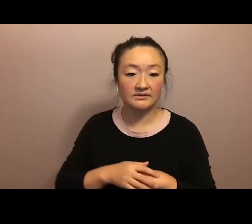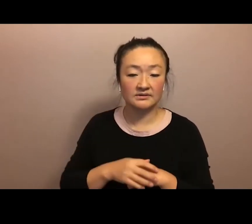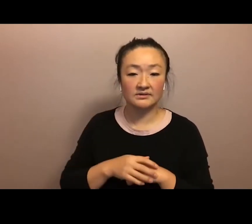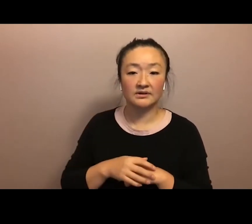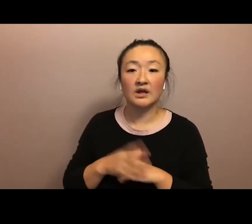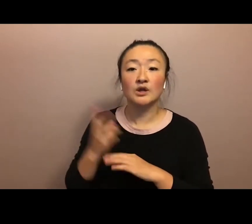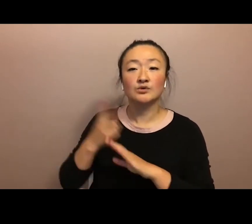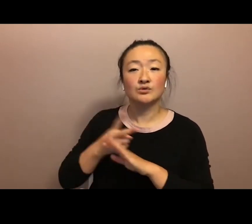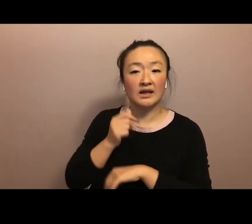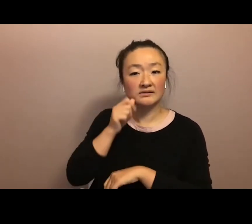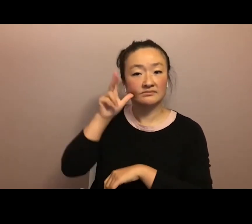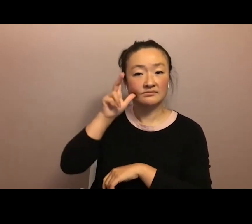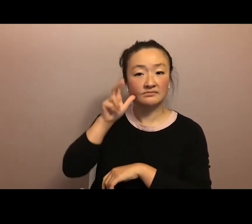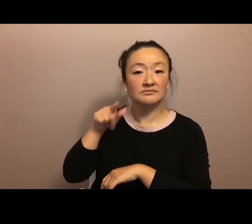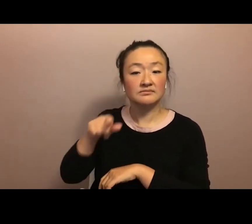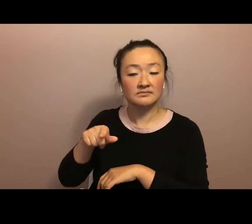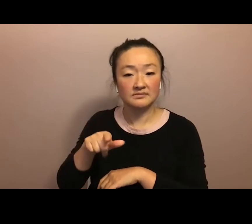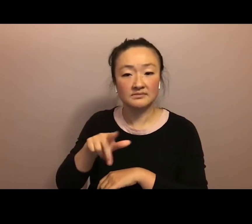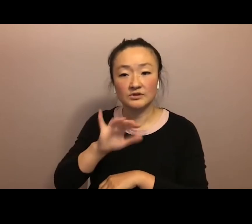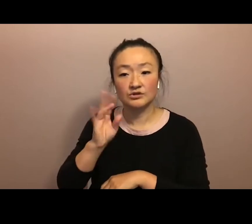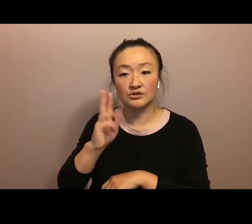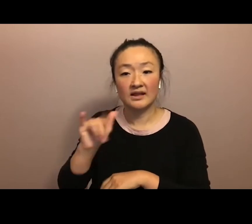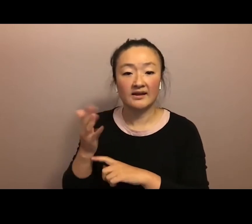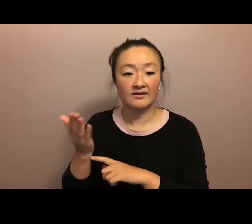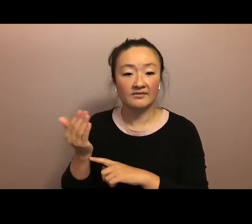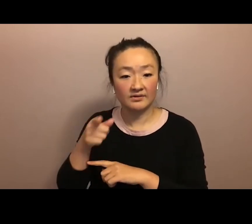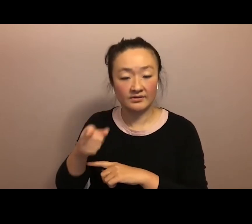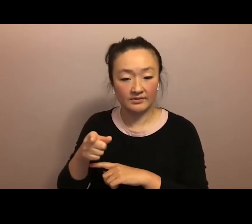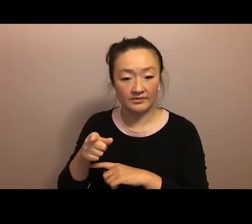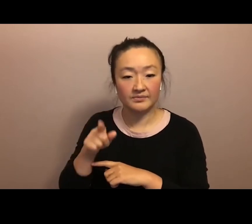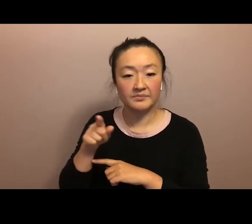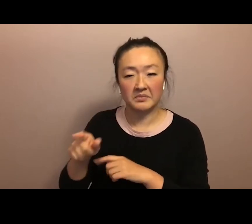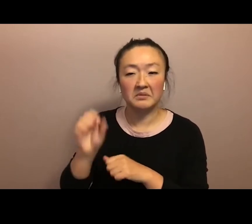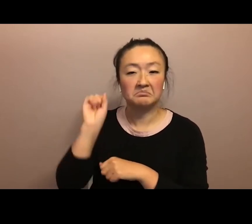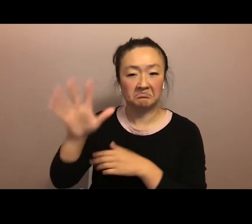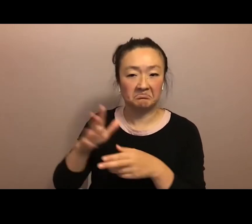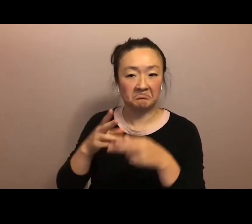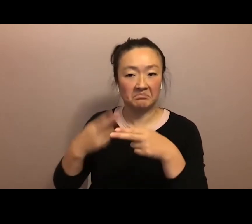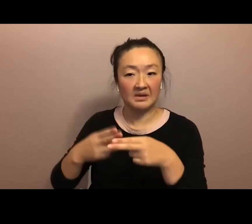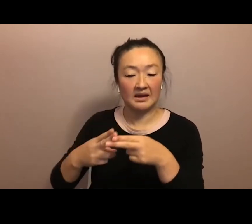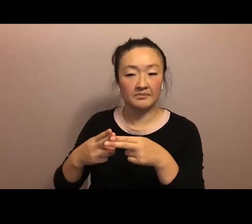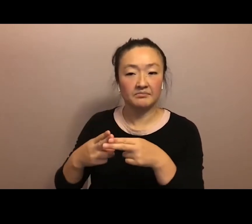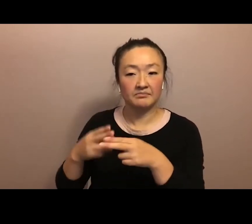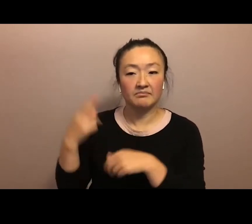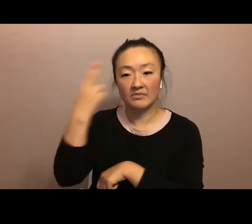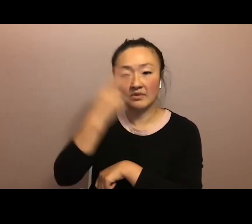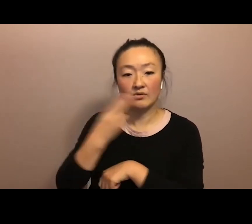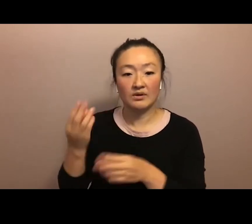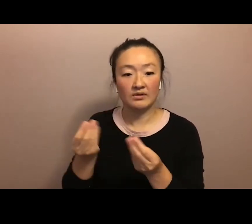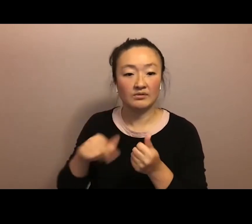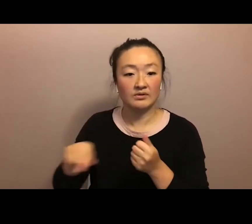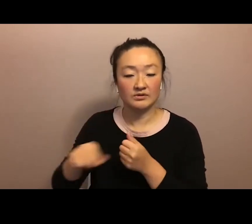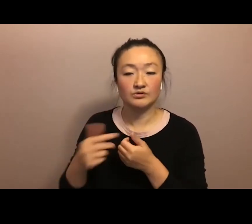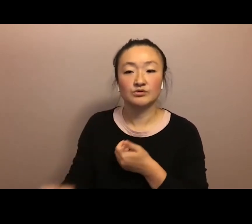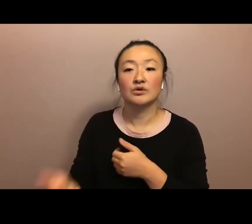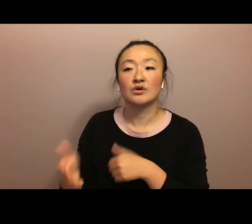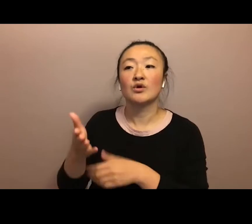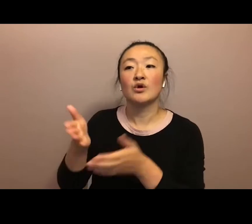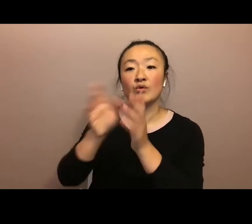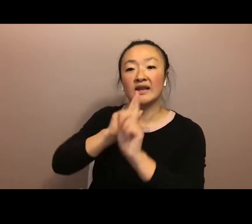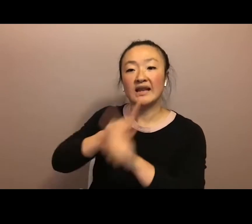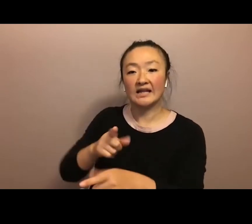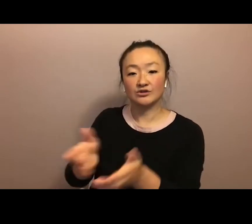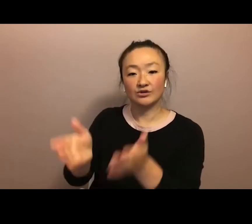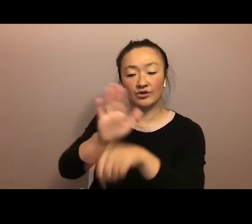days earlier on July 15, the kia'i at the pu'uhonua or pu'uhulu hulu had reactivated a call to our lahui to join us in the protection